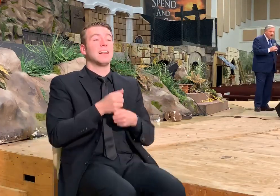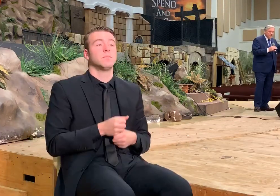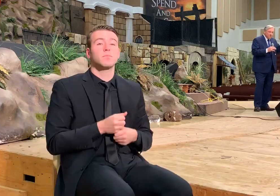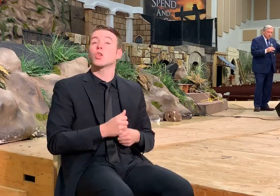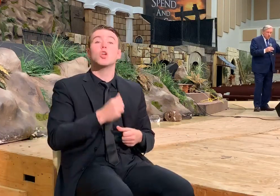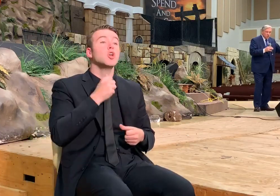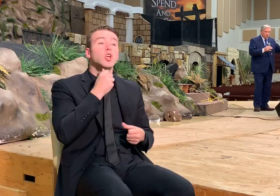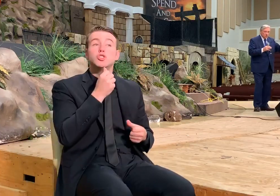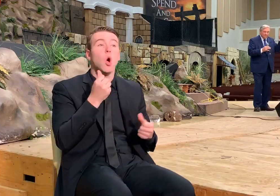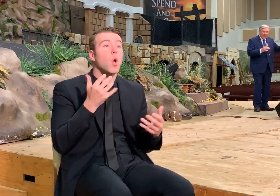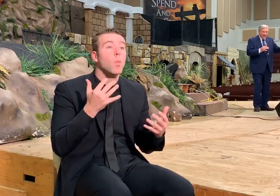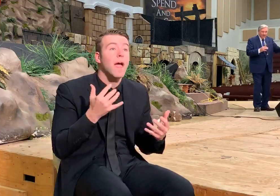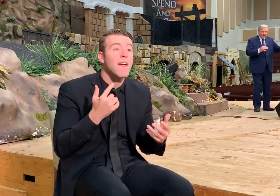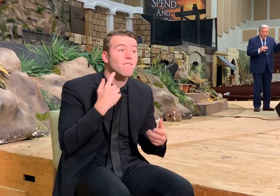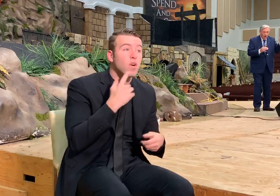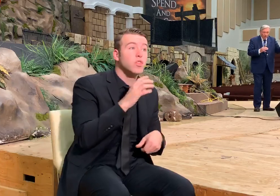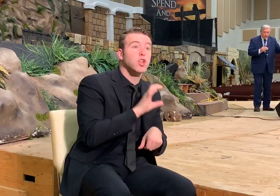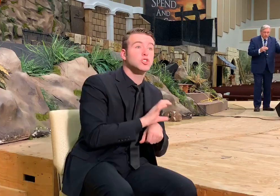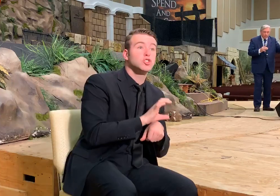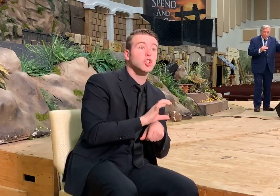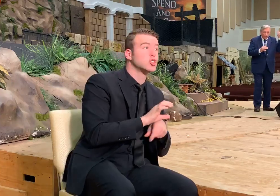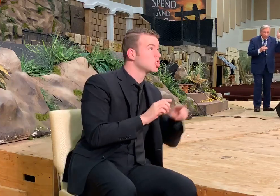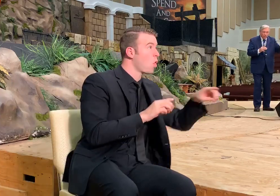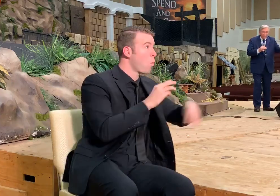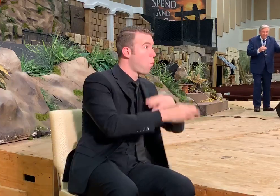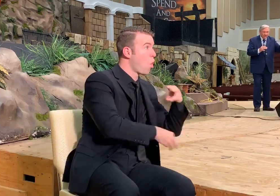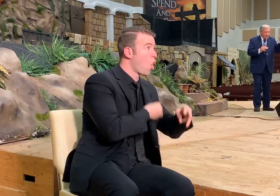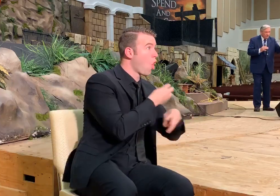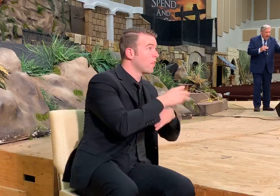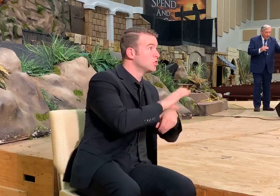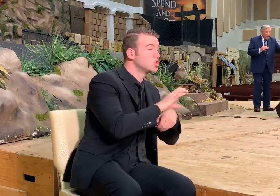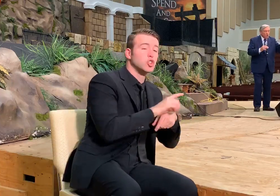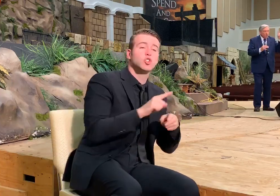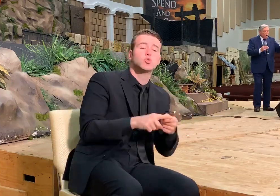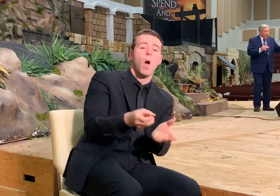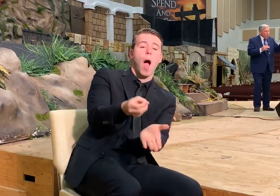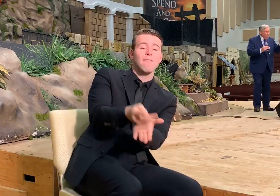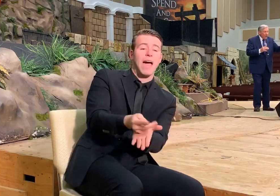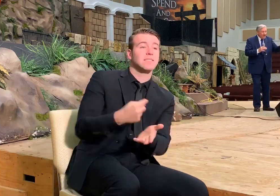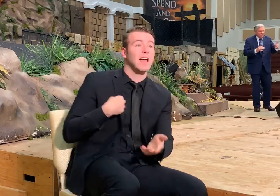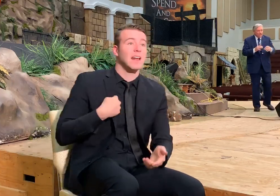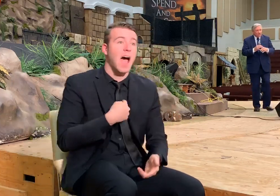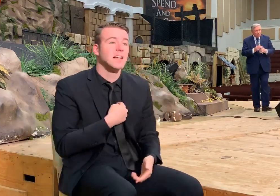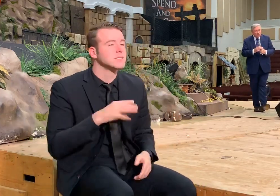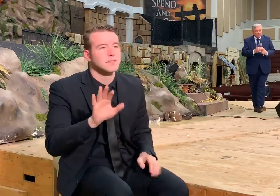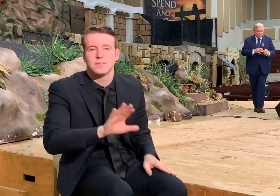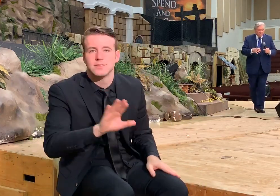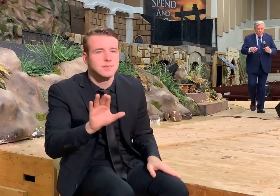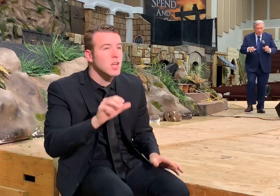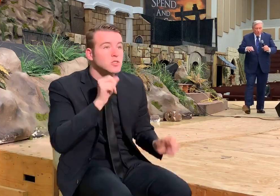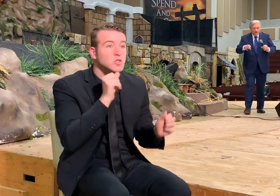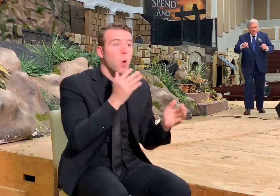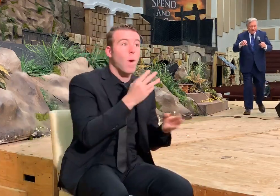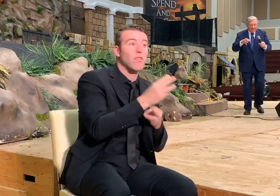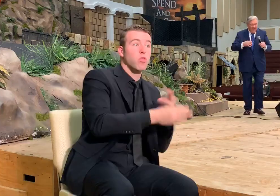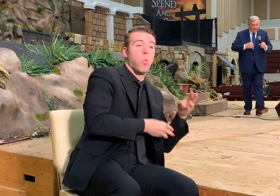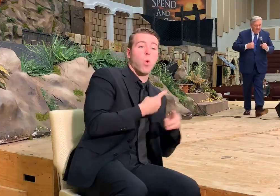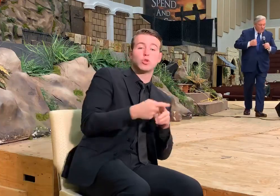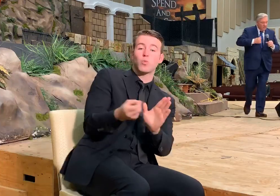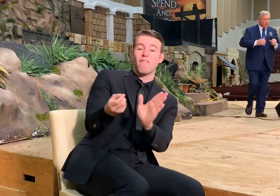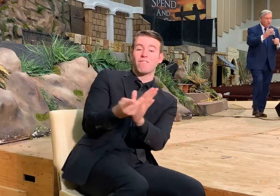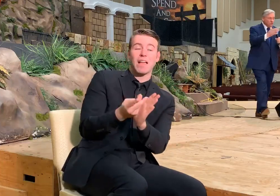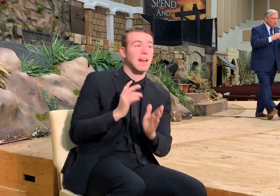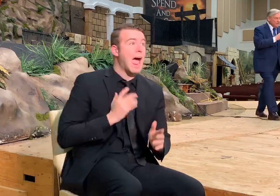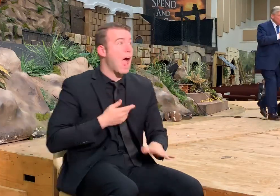systems of this church to validate the rock church before you believe in its value. Don't wait for the systems of this world to